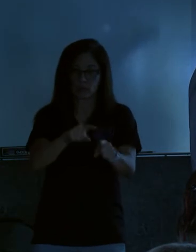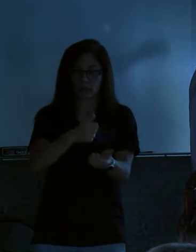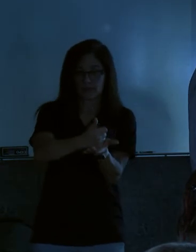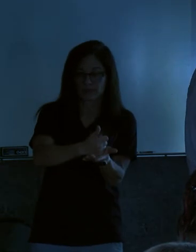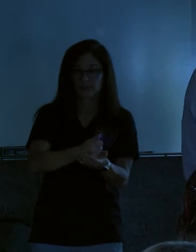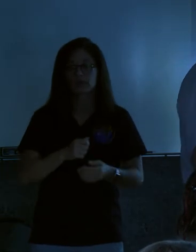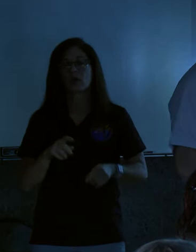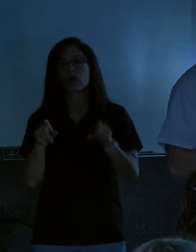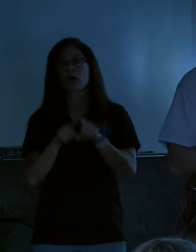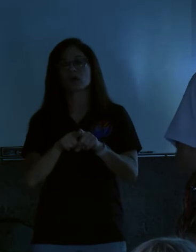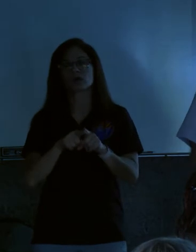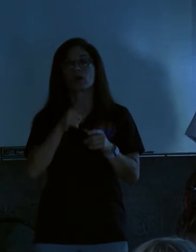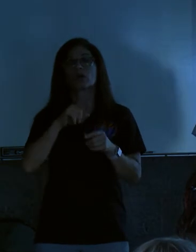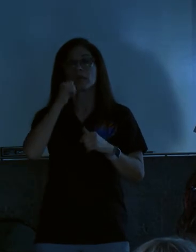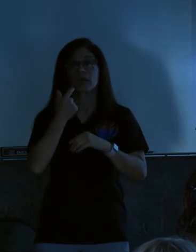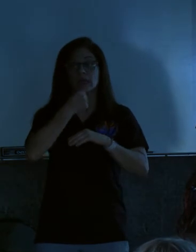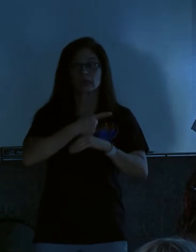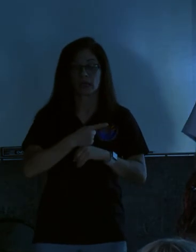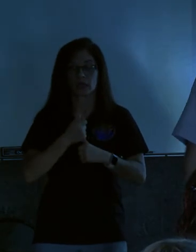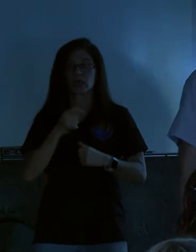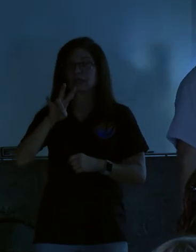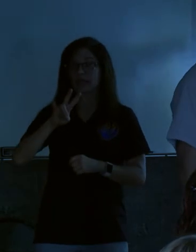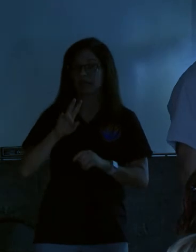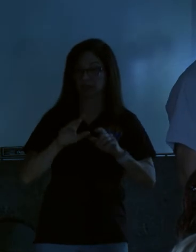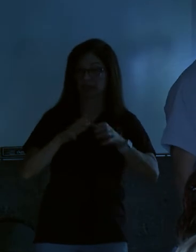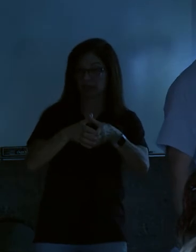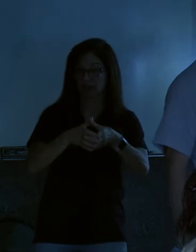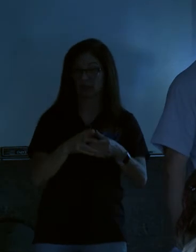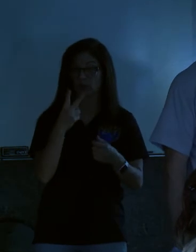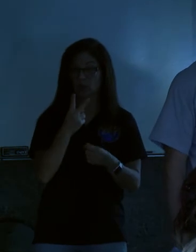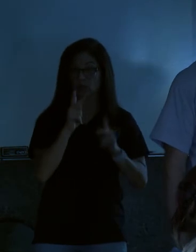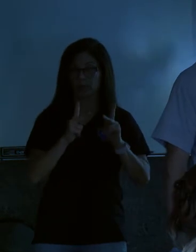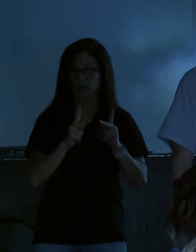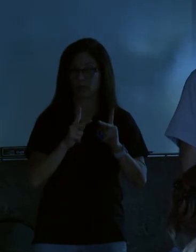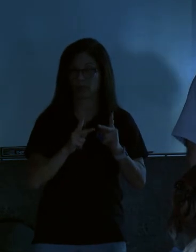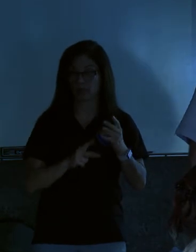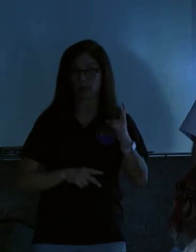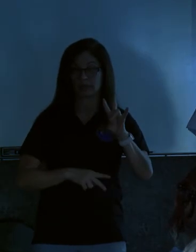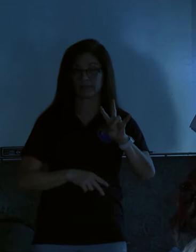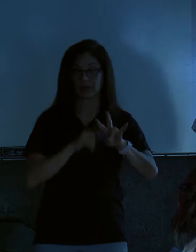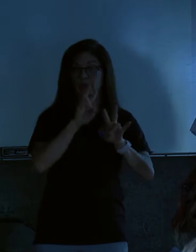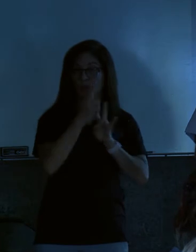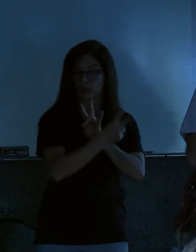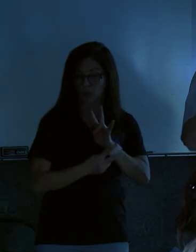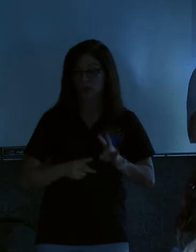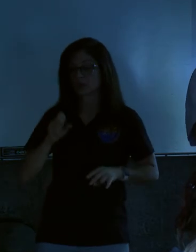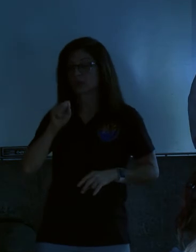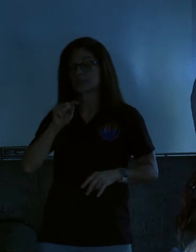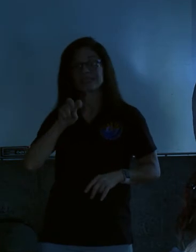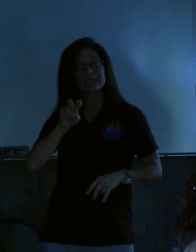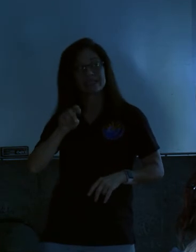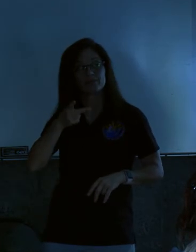We also began the next day immediately with seven teams of two people. Steve Peru, who you just heard from a minute ago, was on one of those